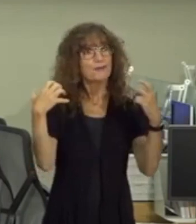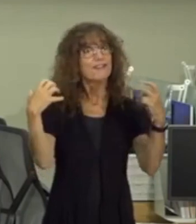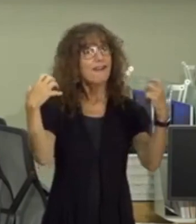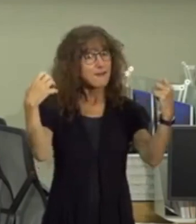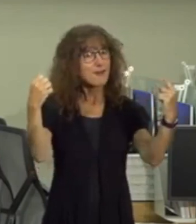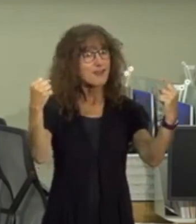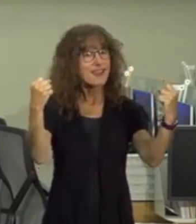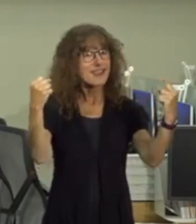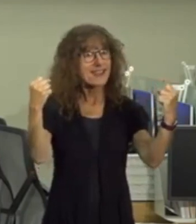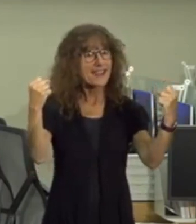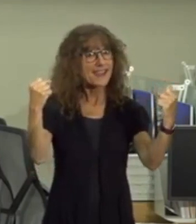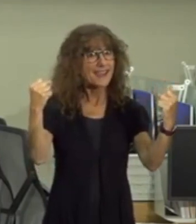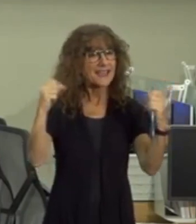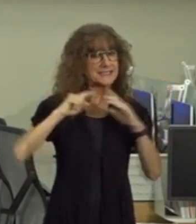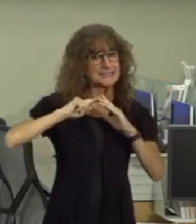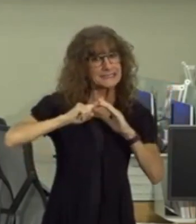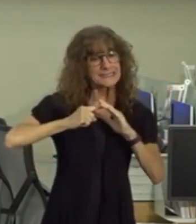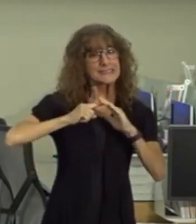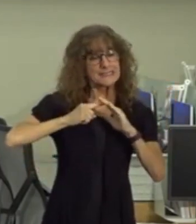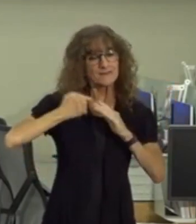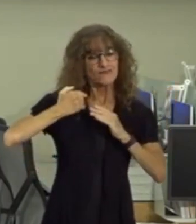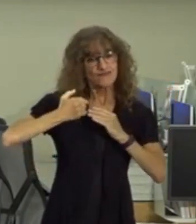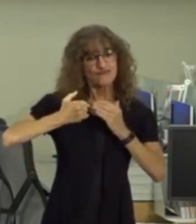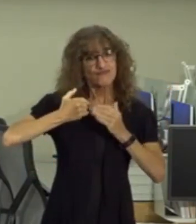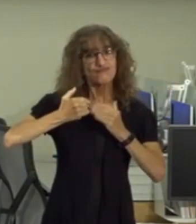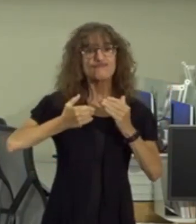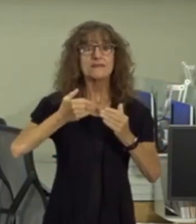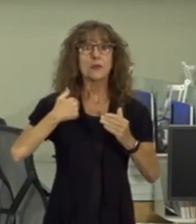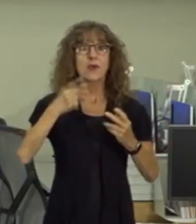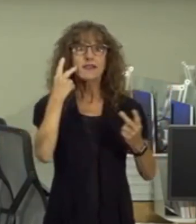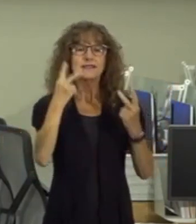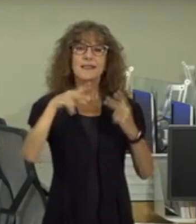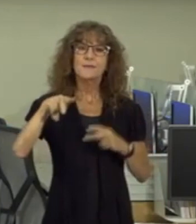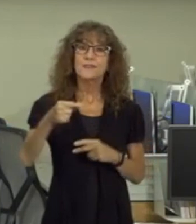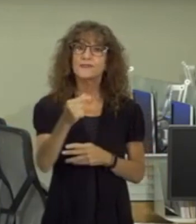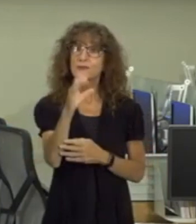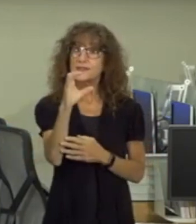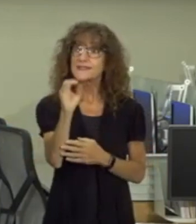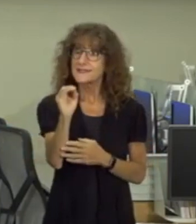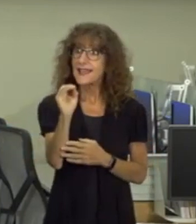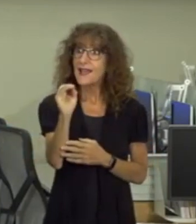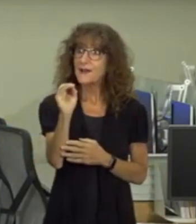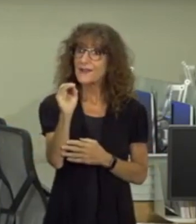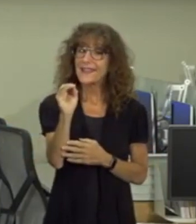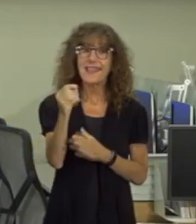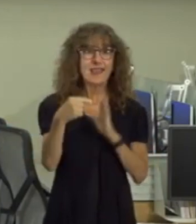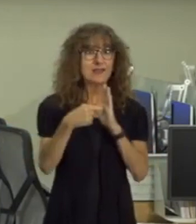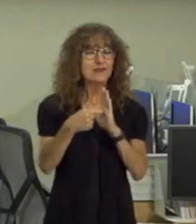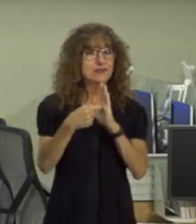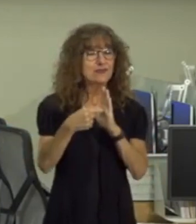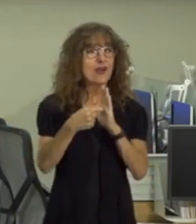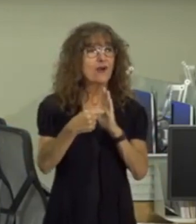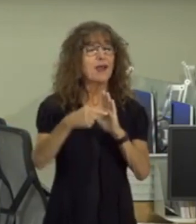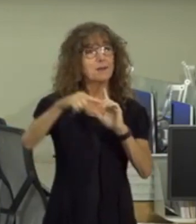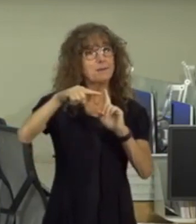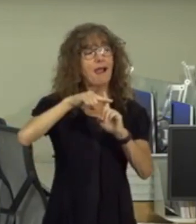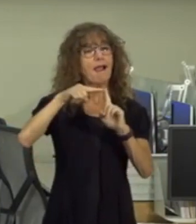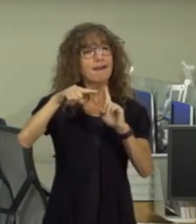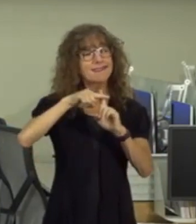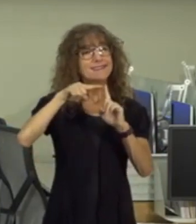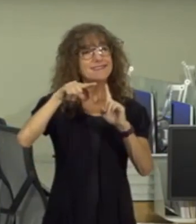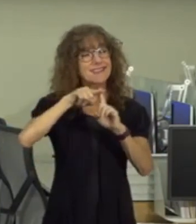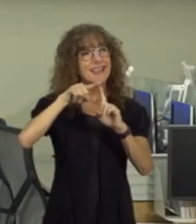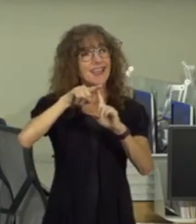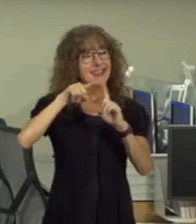even in the early stages of this we are seeing that Prince George's County is showing signs of positive growth